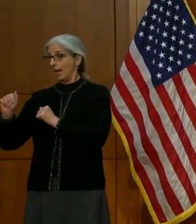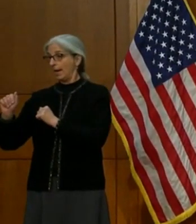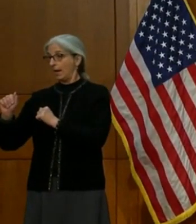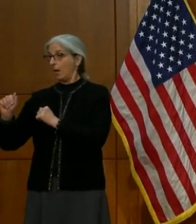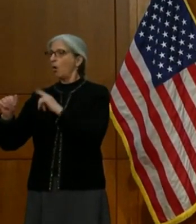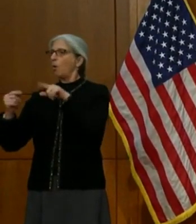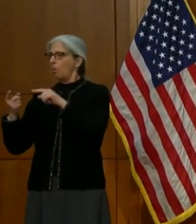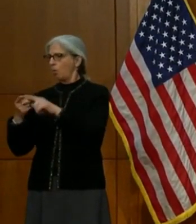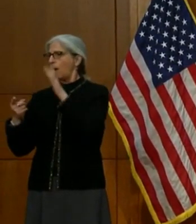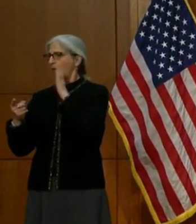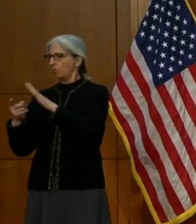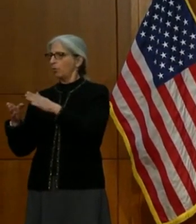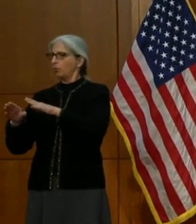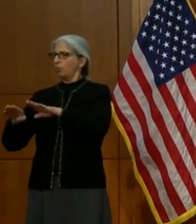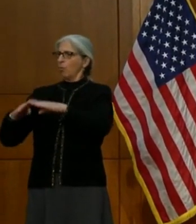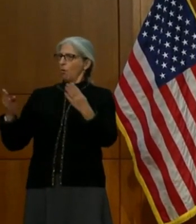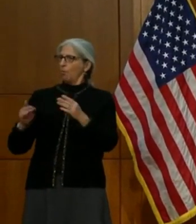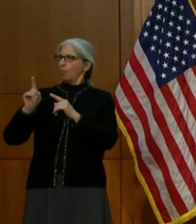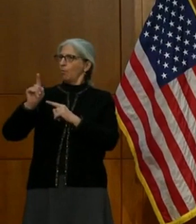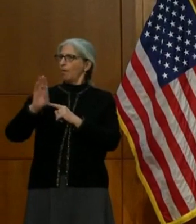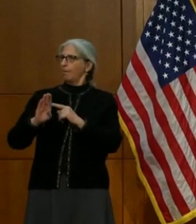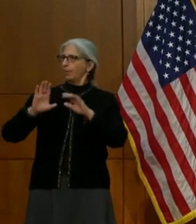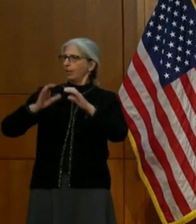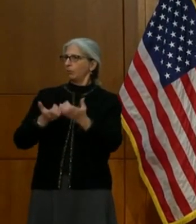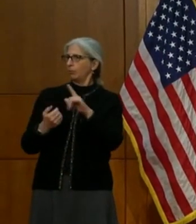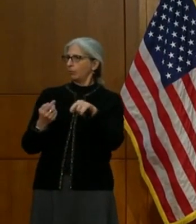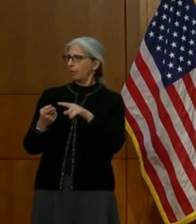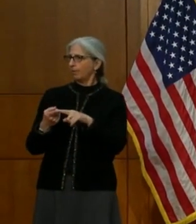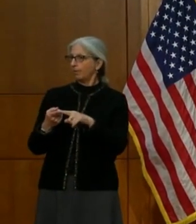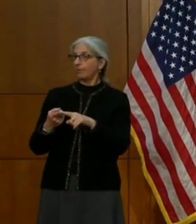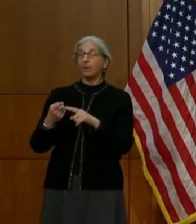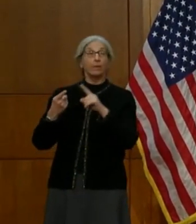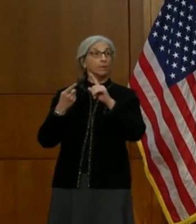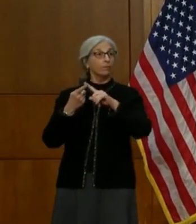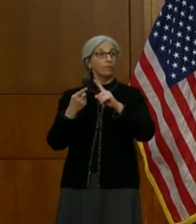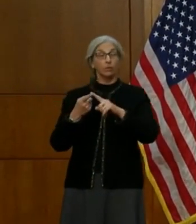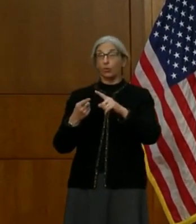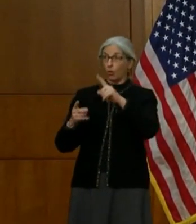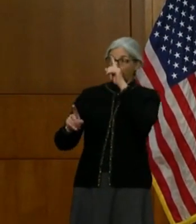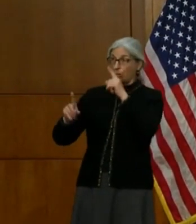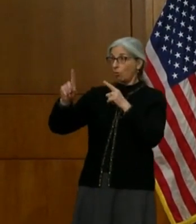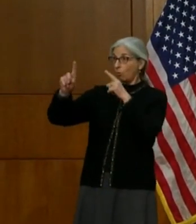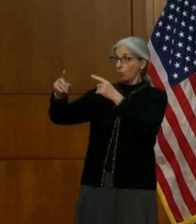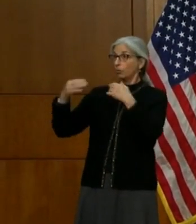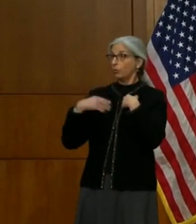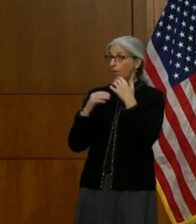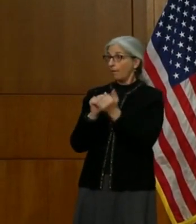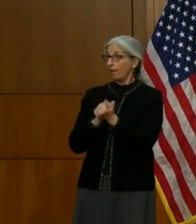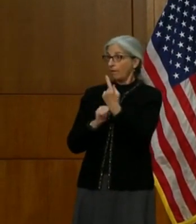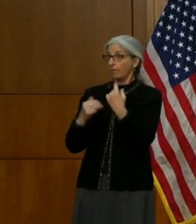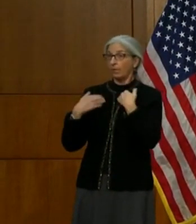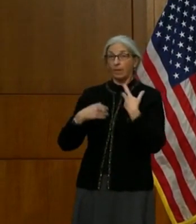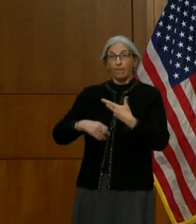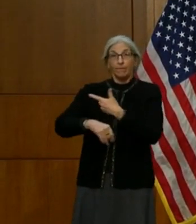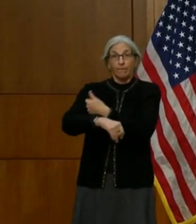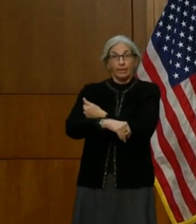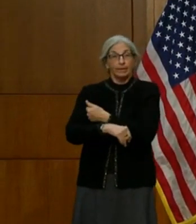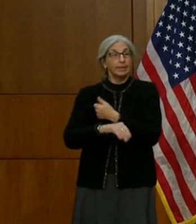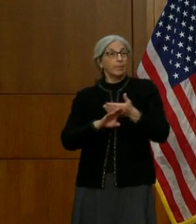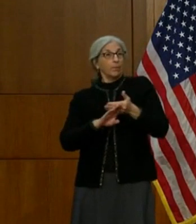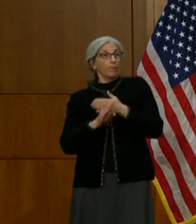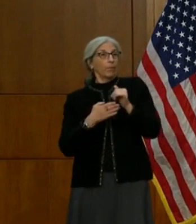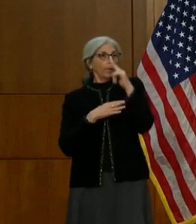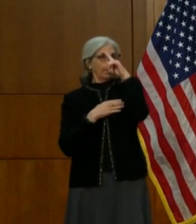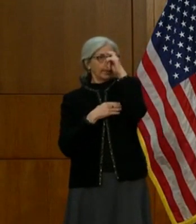Yeah, two questions. The goal is to have everybody vaccinated by this summer. And I think if we do the math